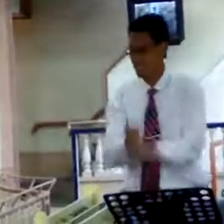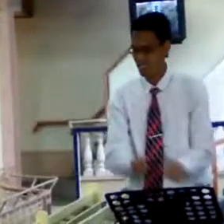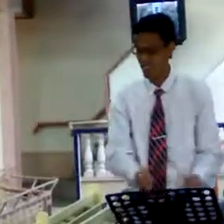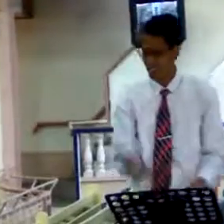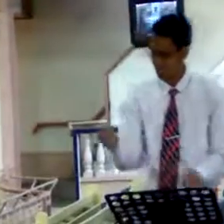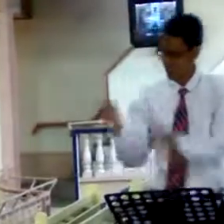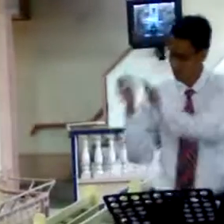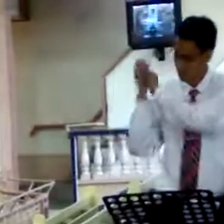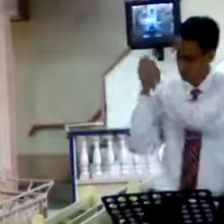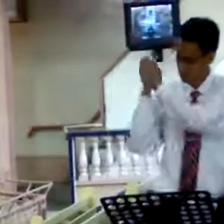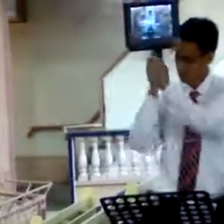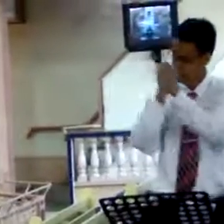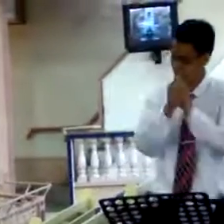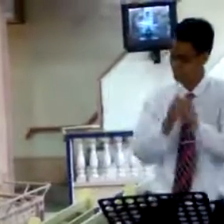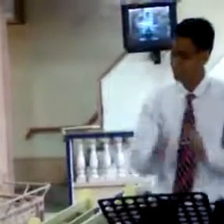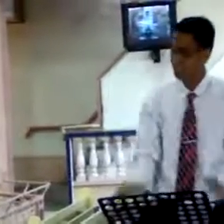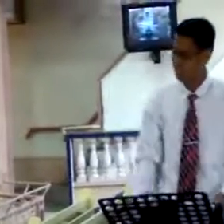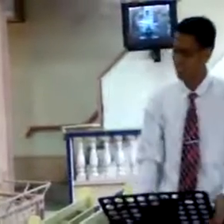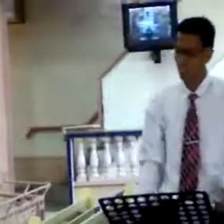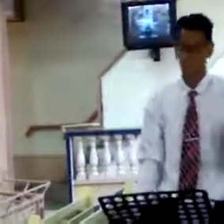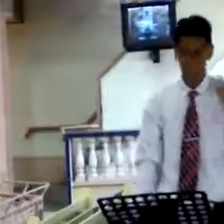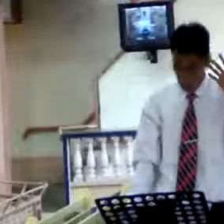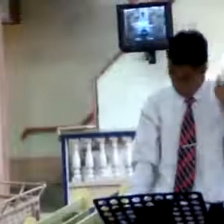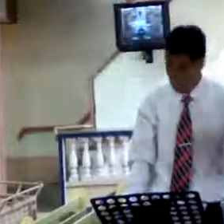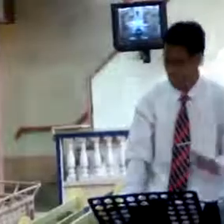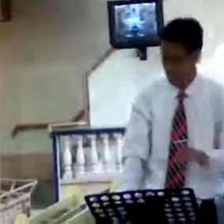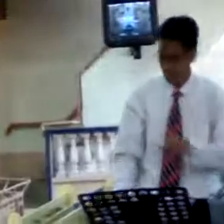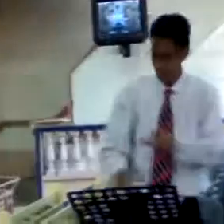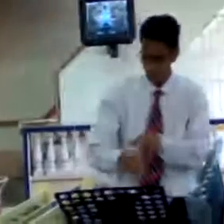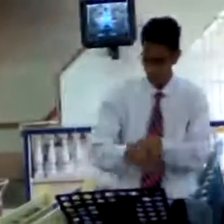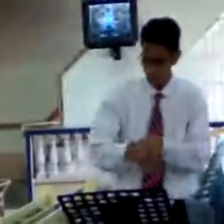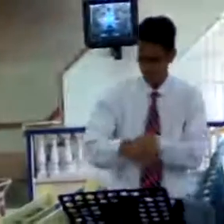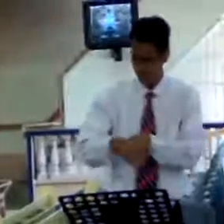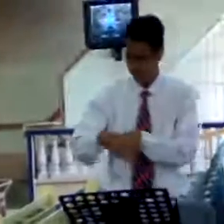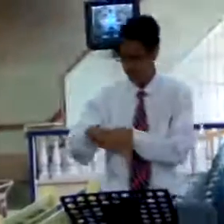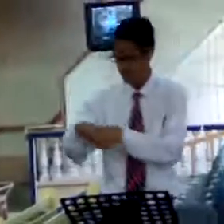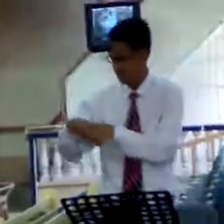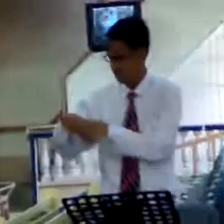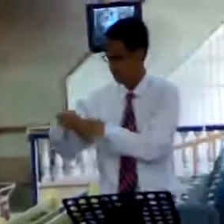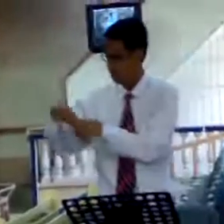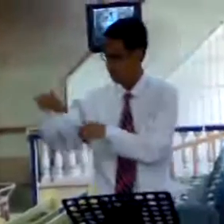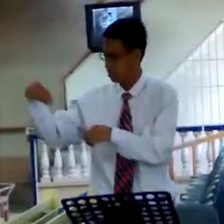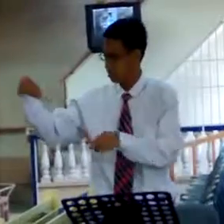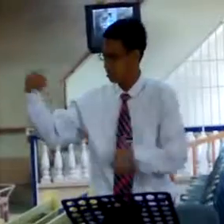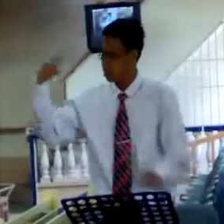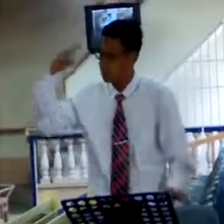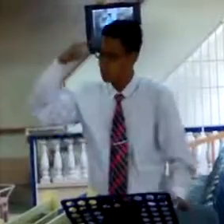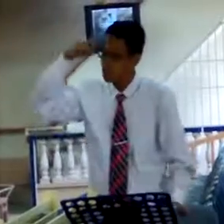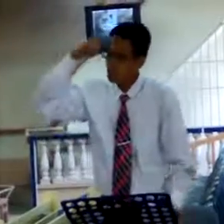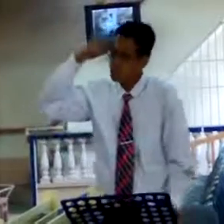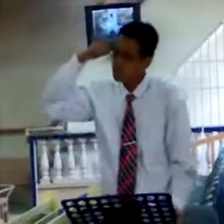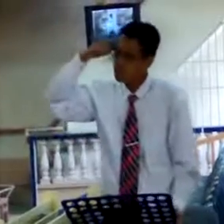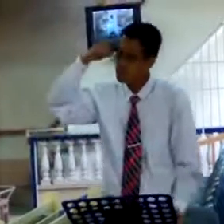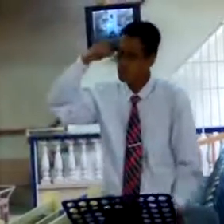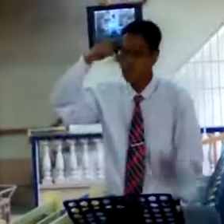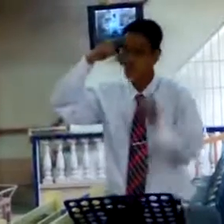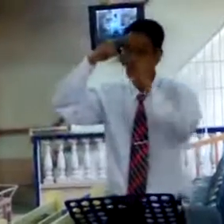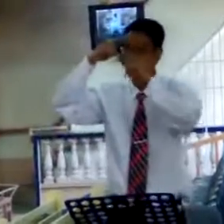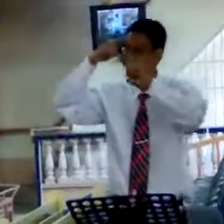So today, this 1.1 interaction must be thankful you are included